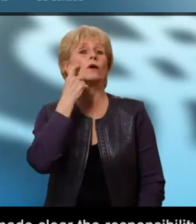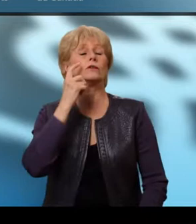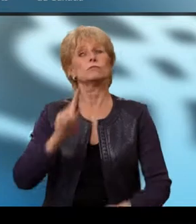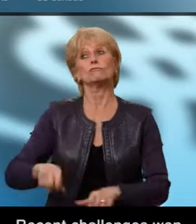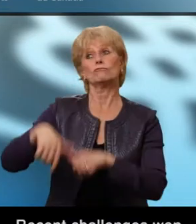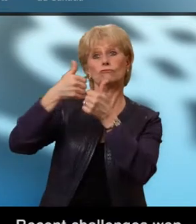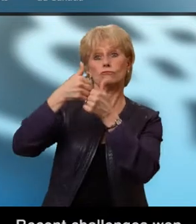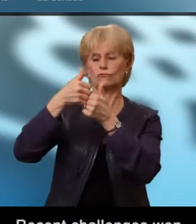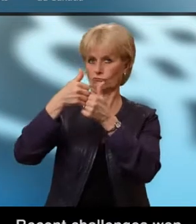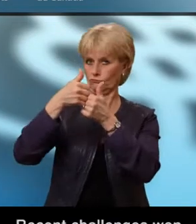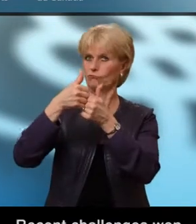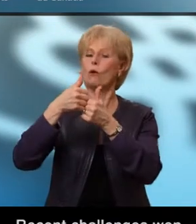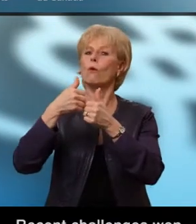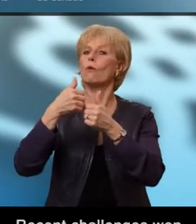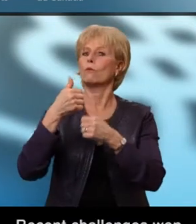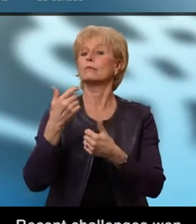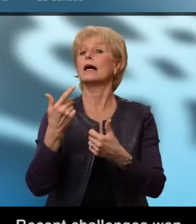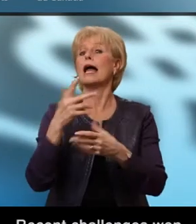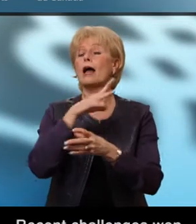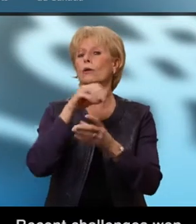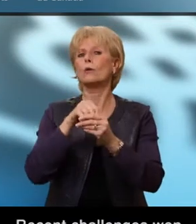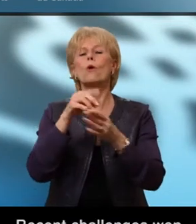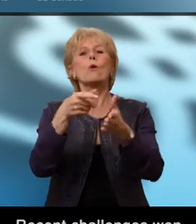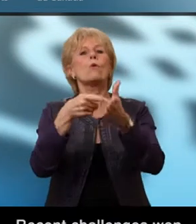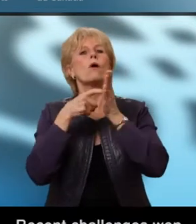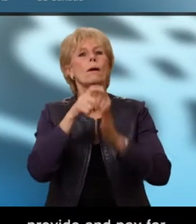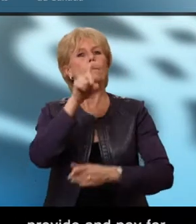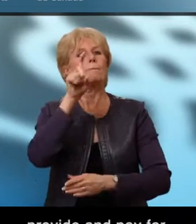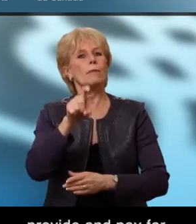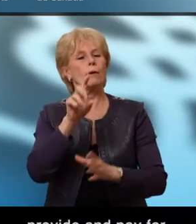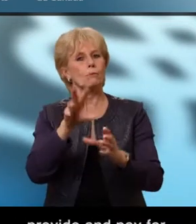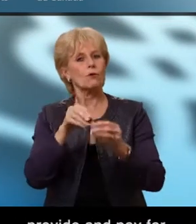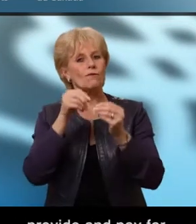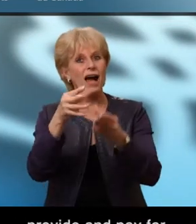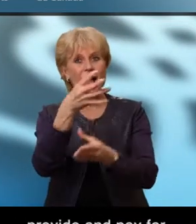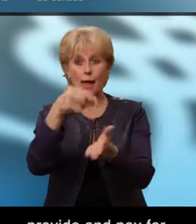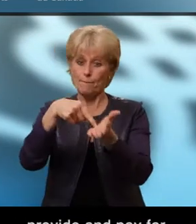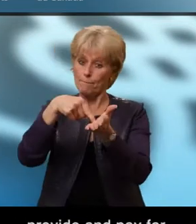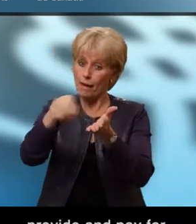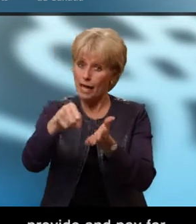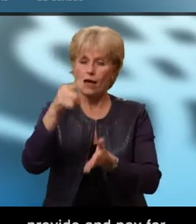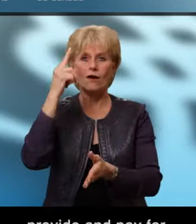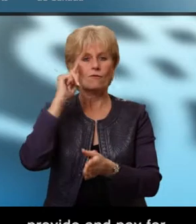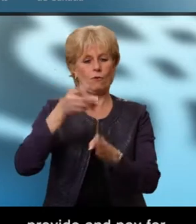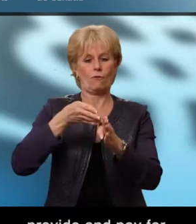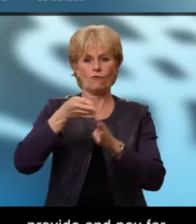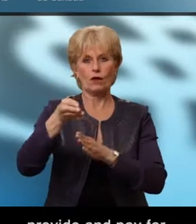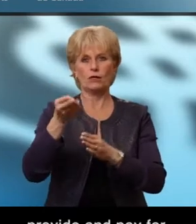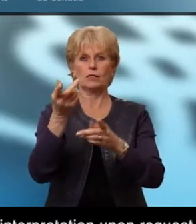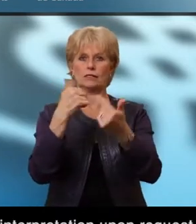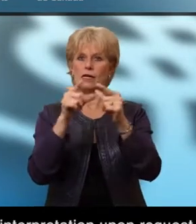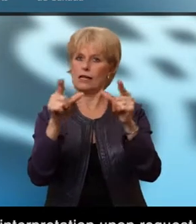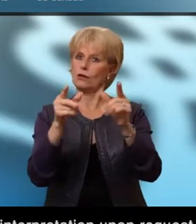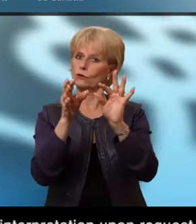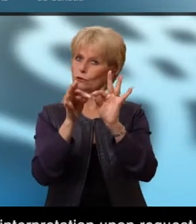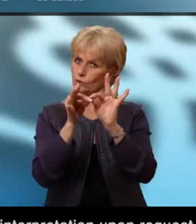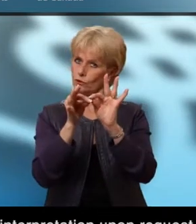Recent Challenges 1 include the requirement to provide and pay for professional sign language interpretation upon